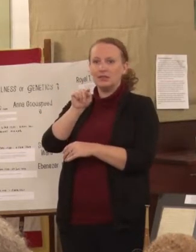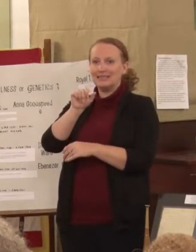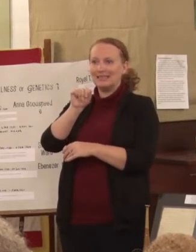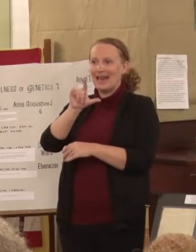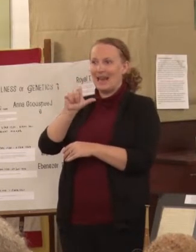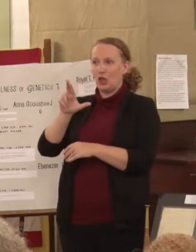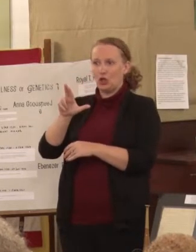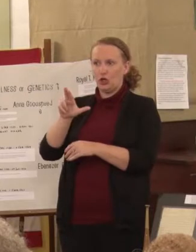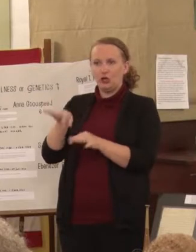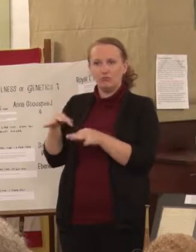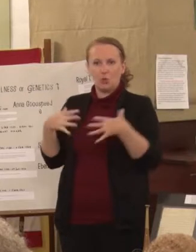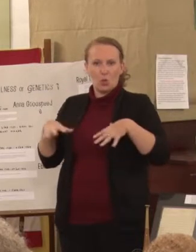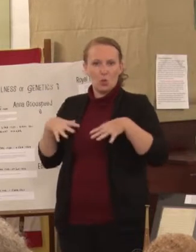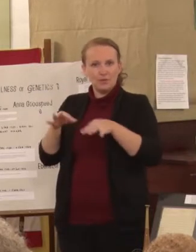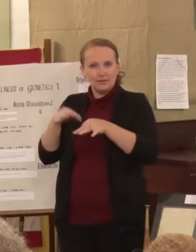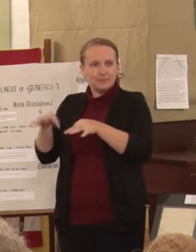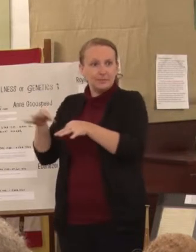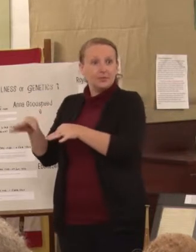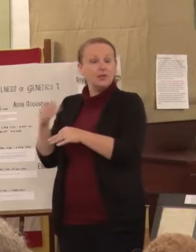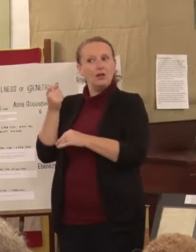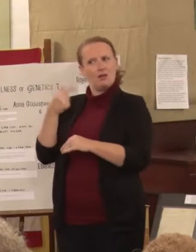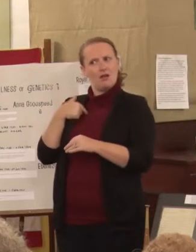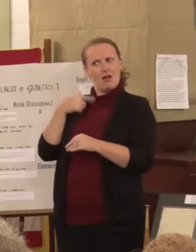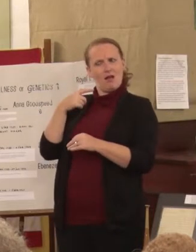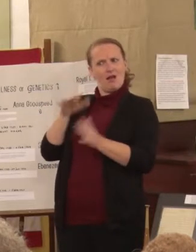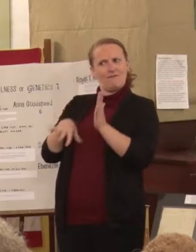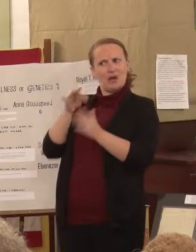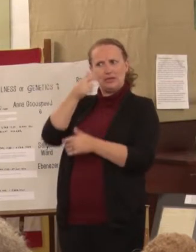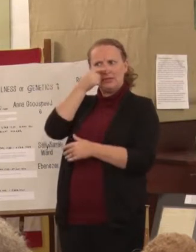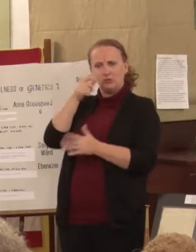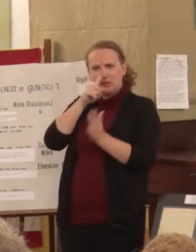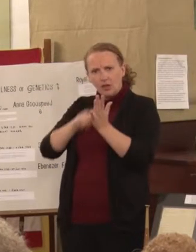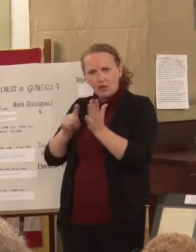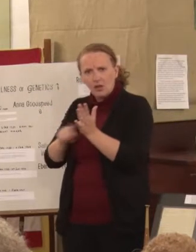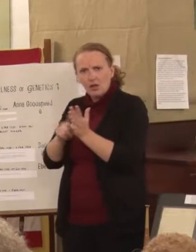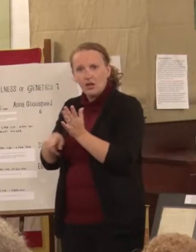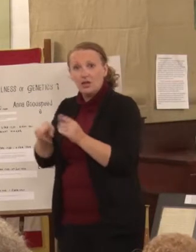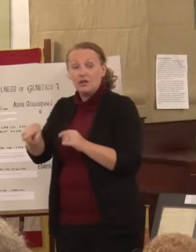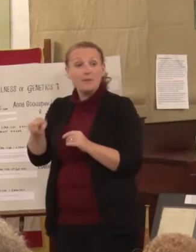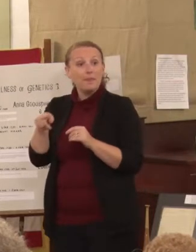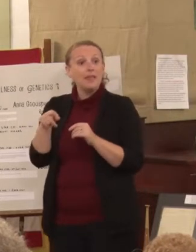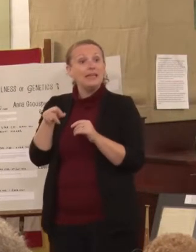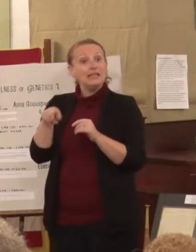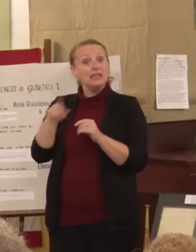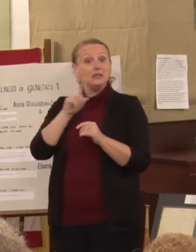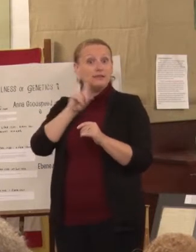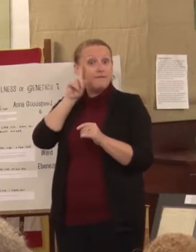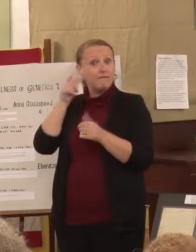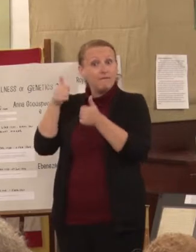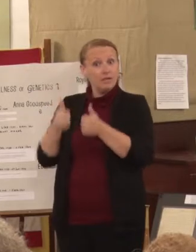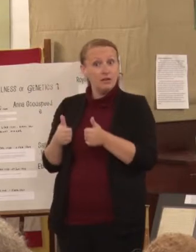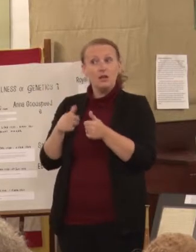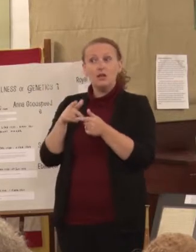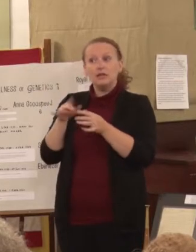how to make clothing, but he could barely see because he had an infection in one eye and a gradual